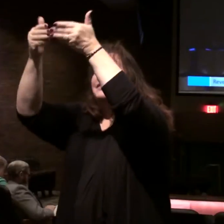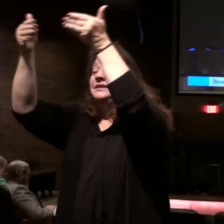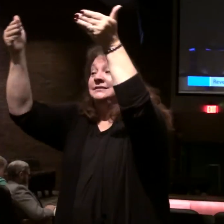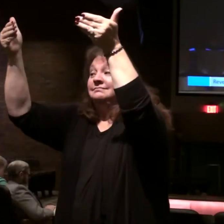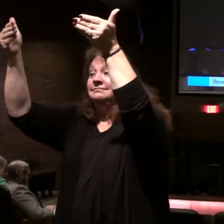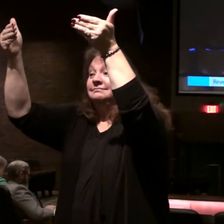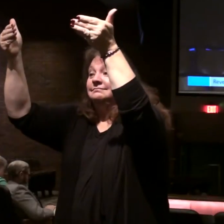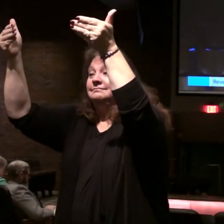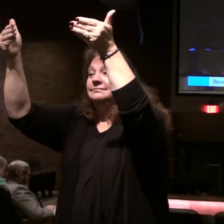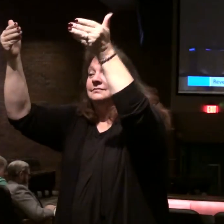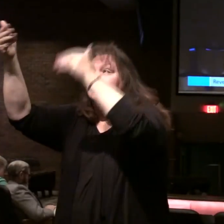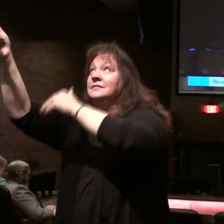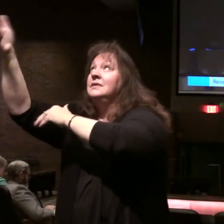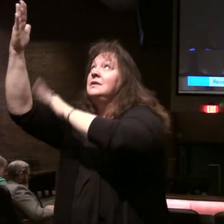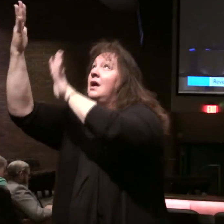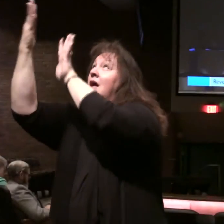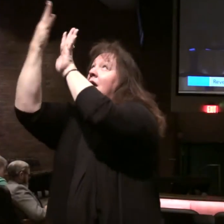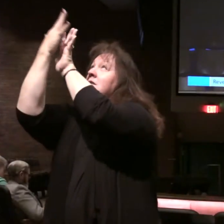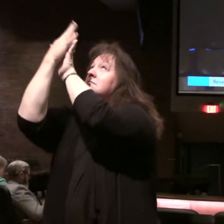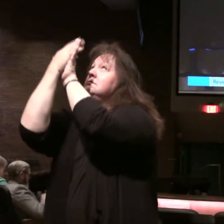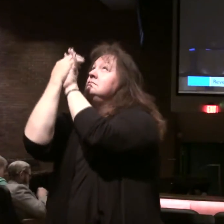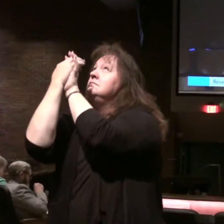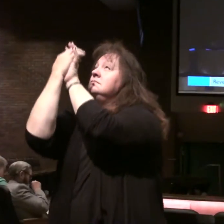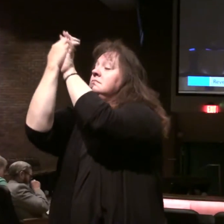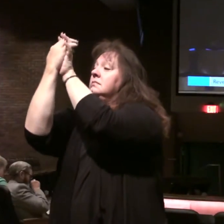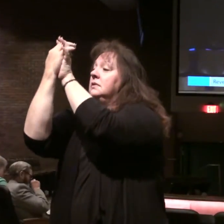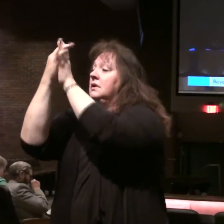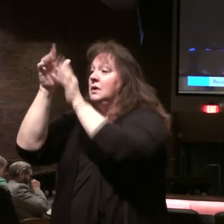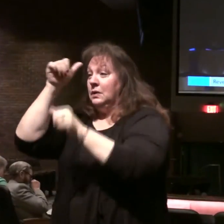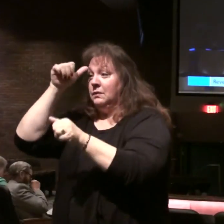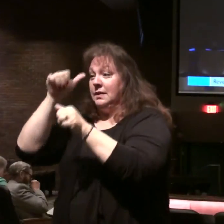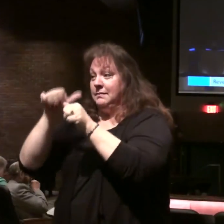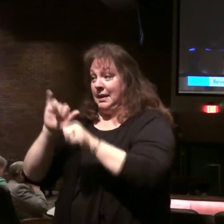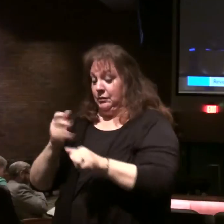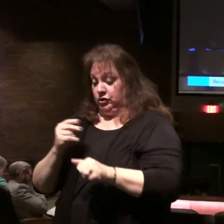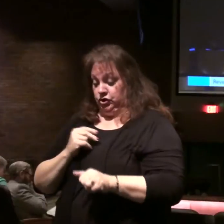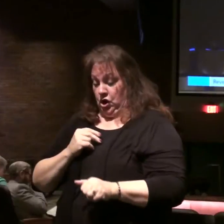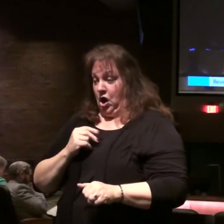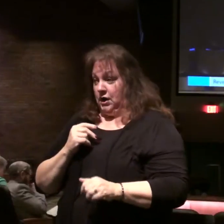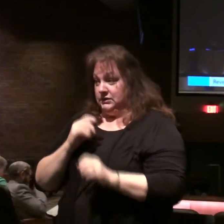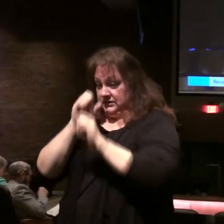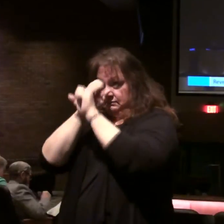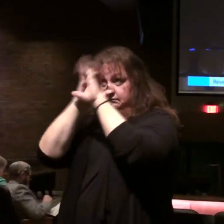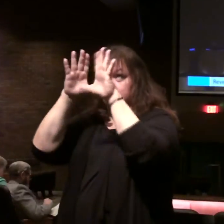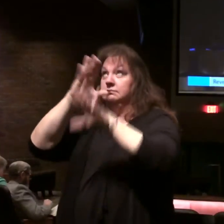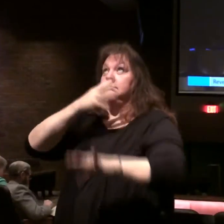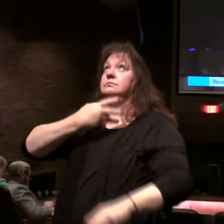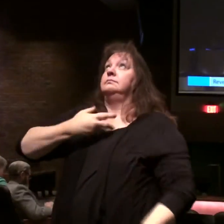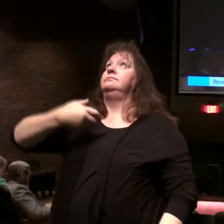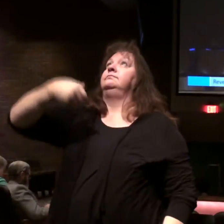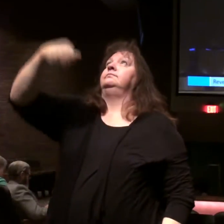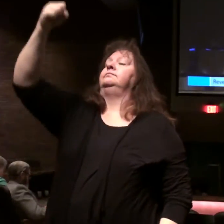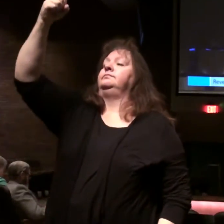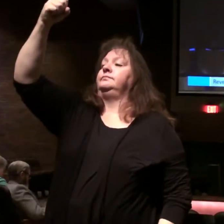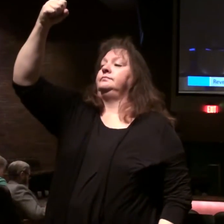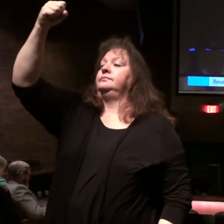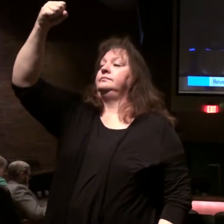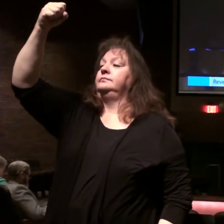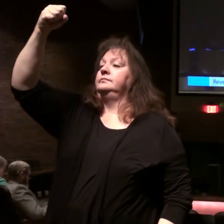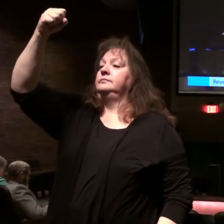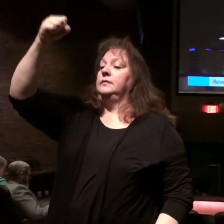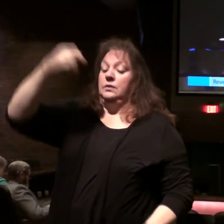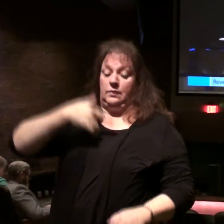It's the very presence of God. Remember this vision is transported John to heaven. And we had the earthly